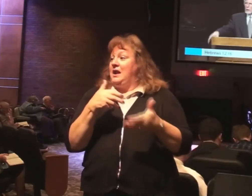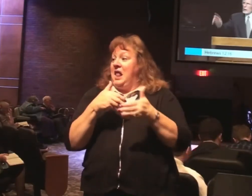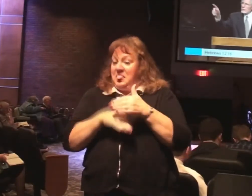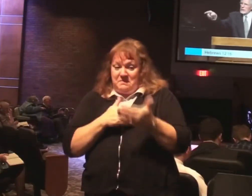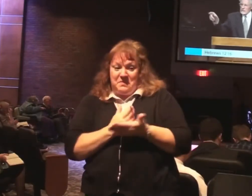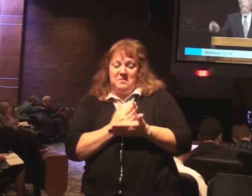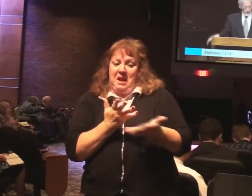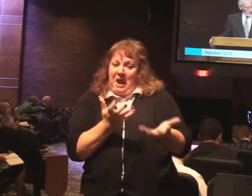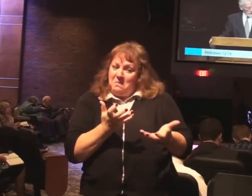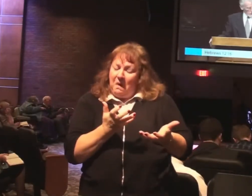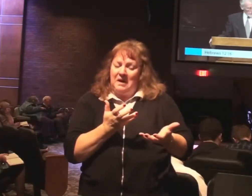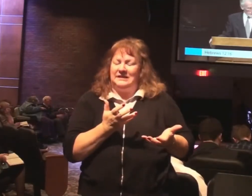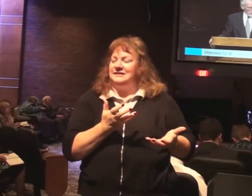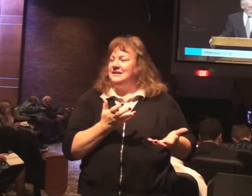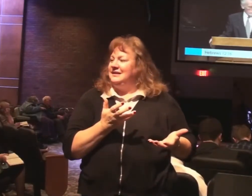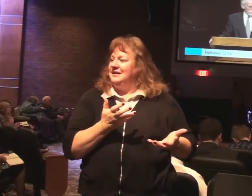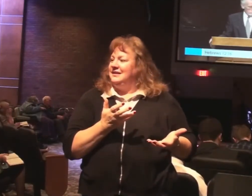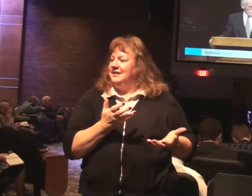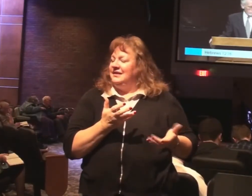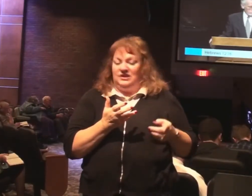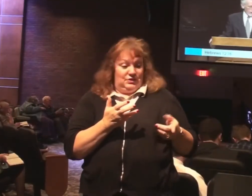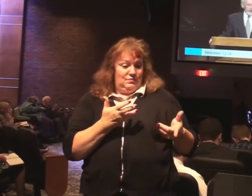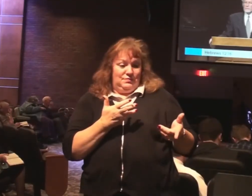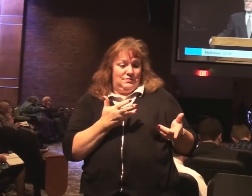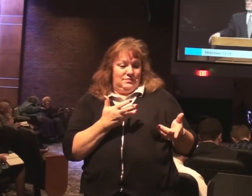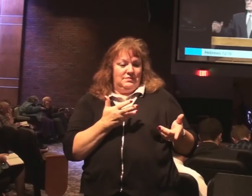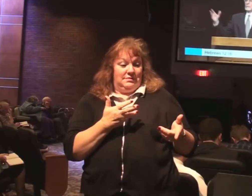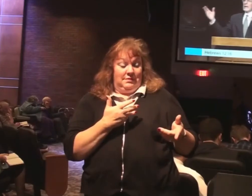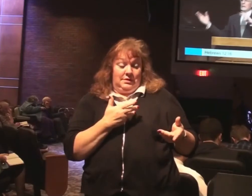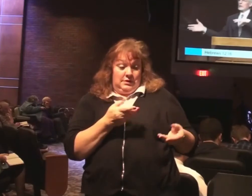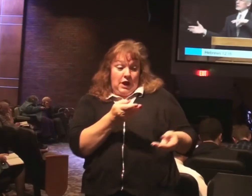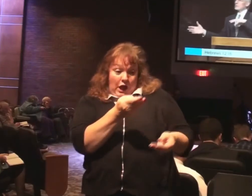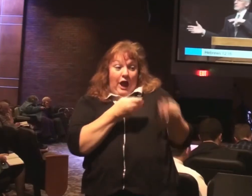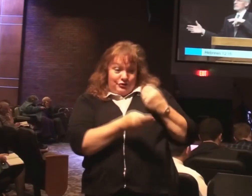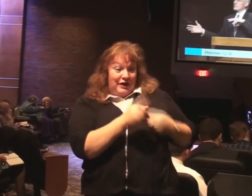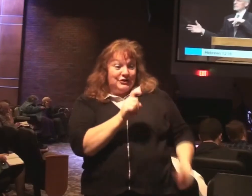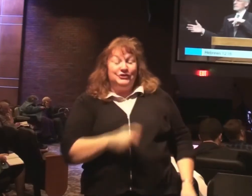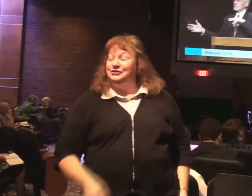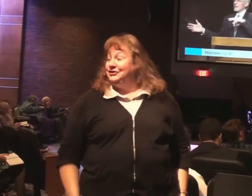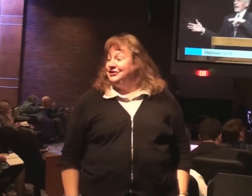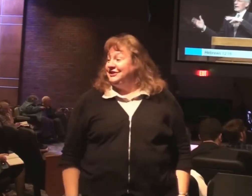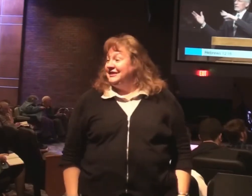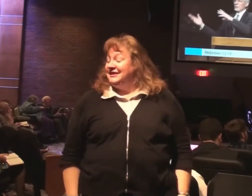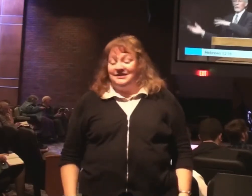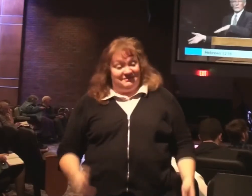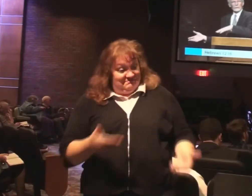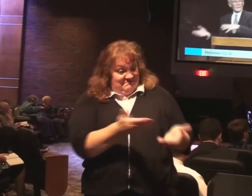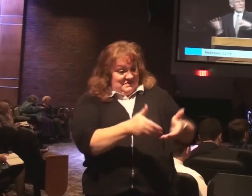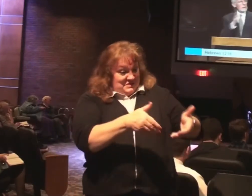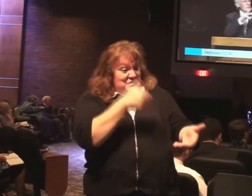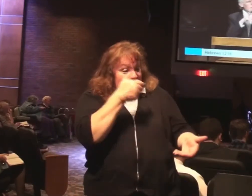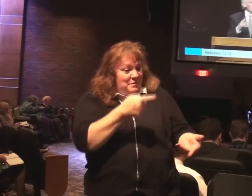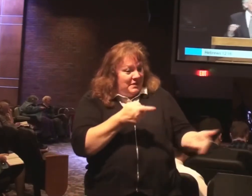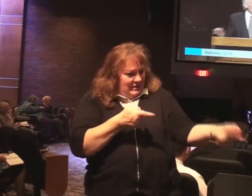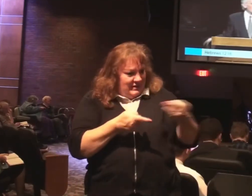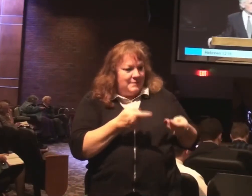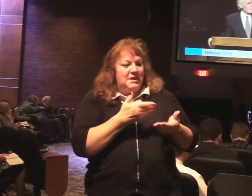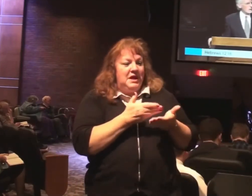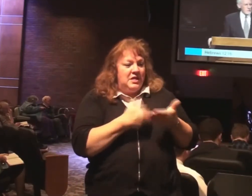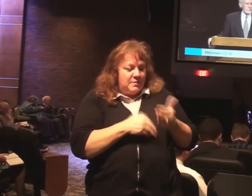belonged to Esau. He said, I'll trade you. I'll give you a bowl of soup and you give me your birthright. Esau said,